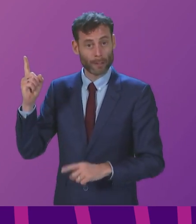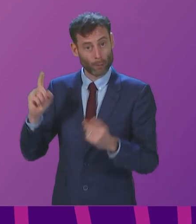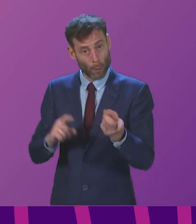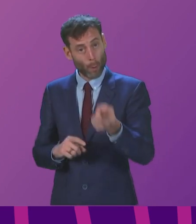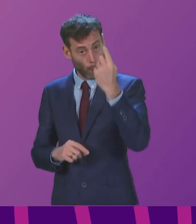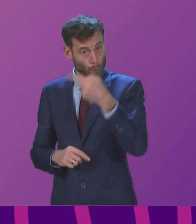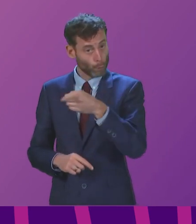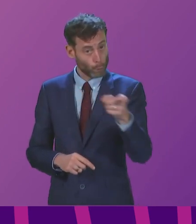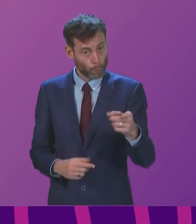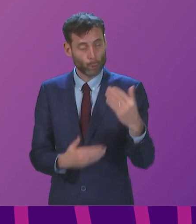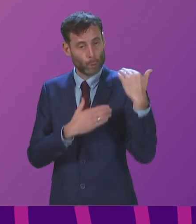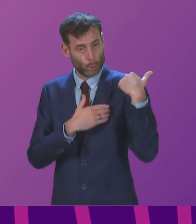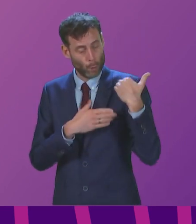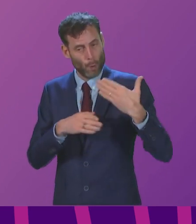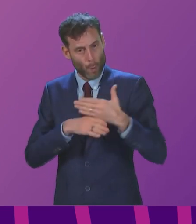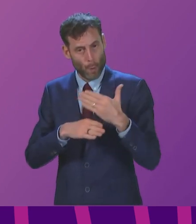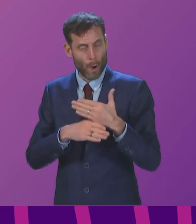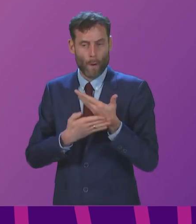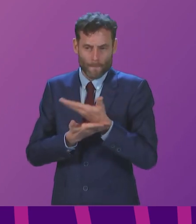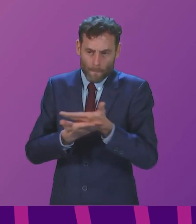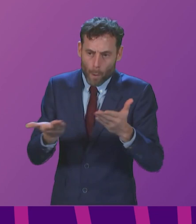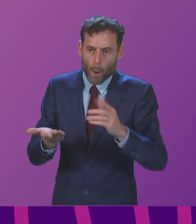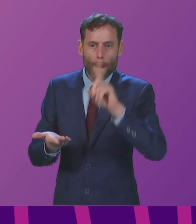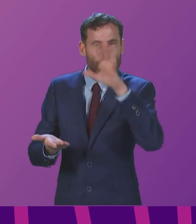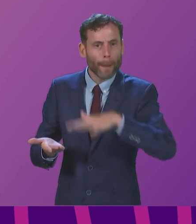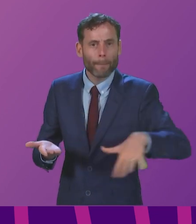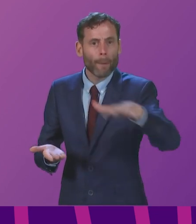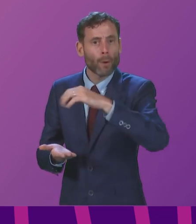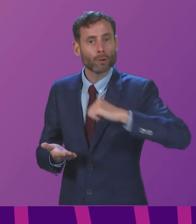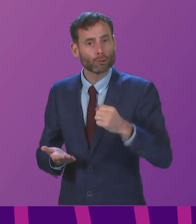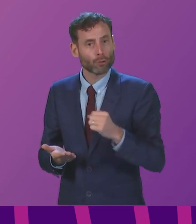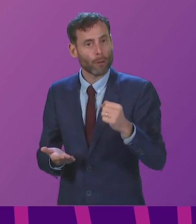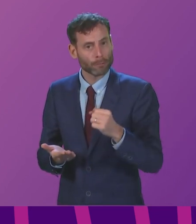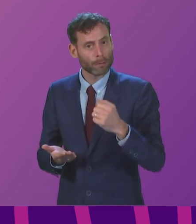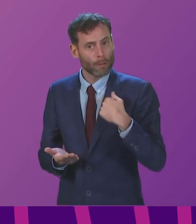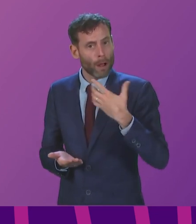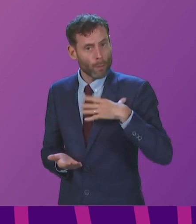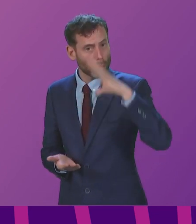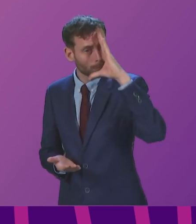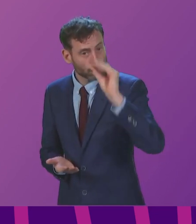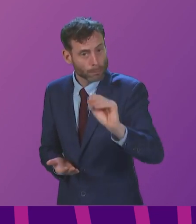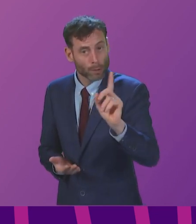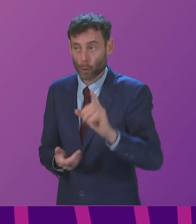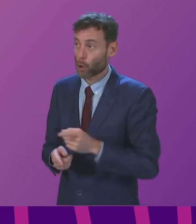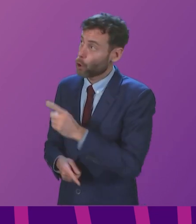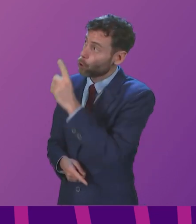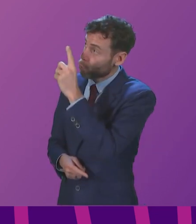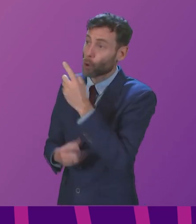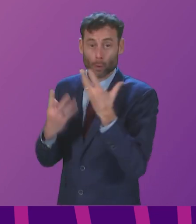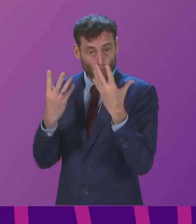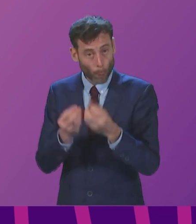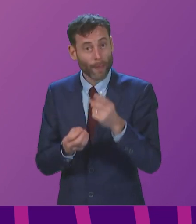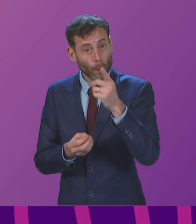Today, I want to assure you that God is with you. Just do your best